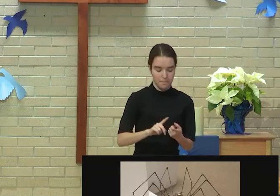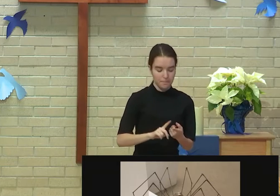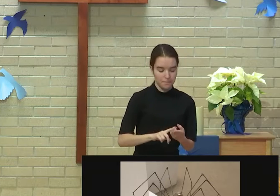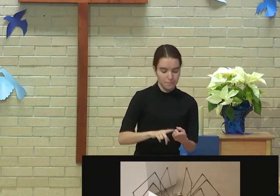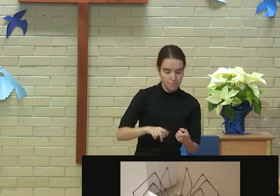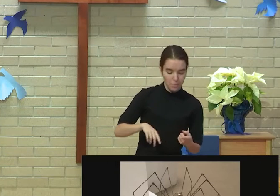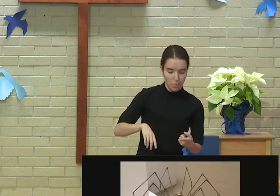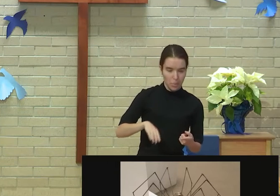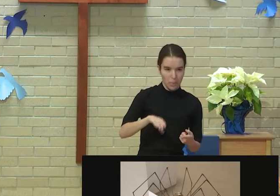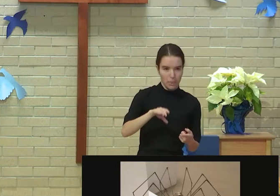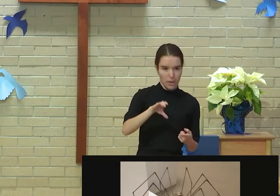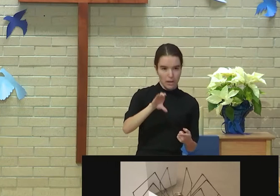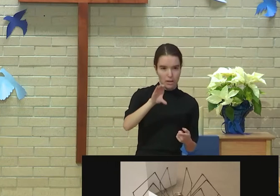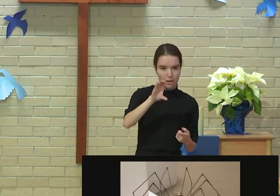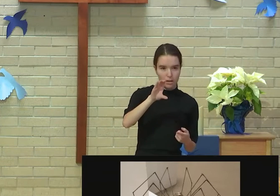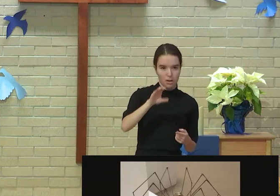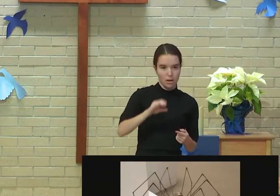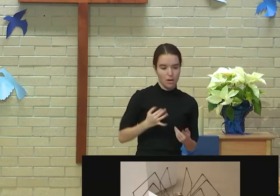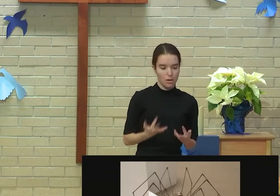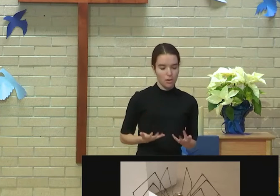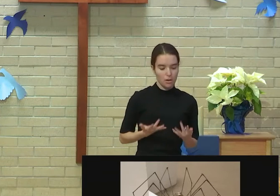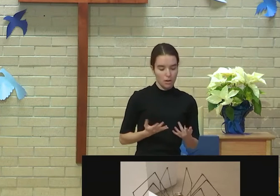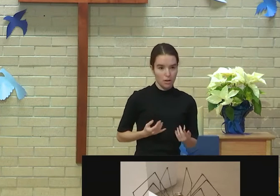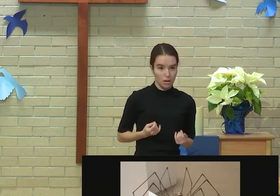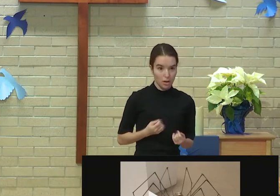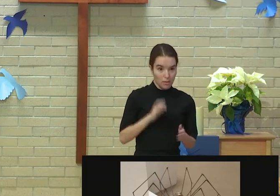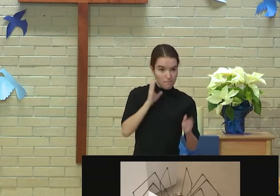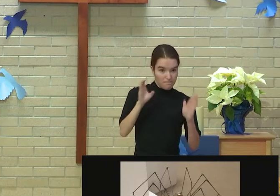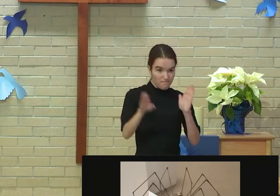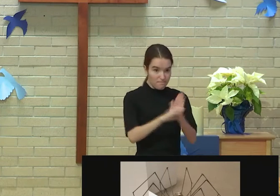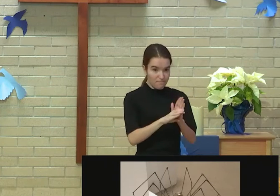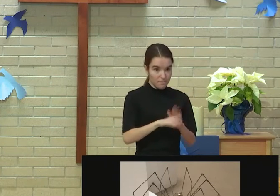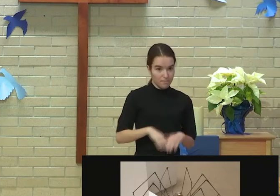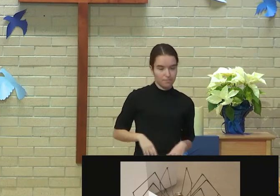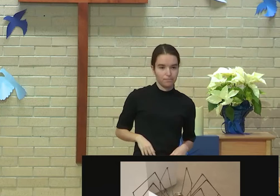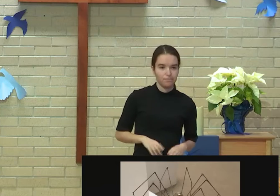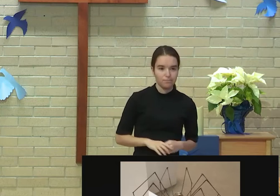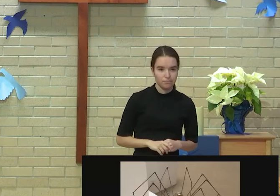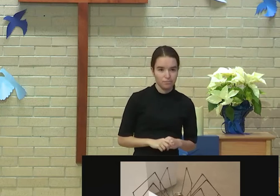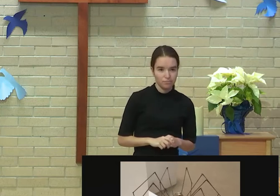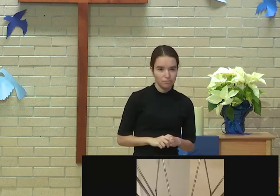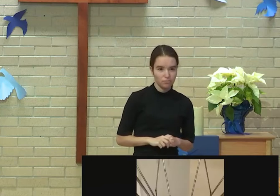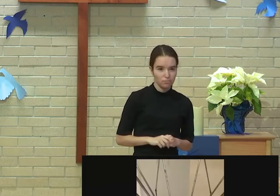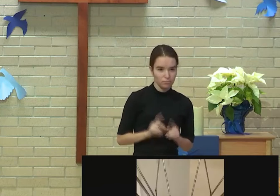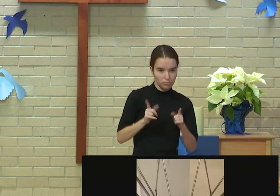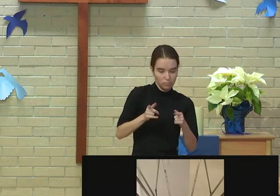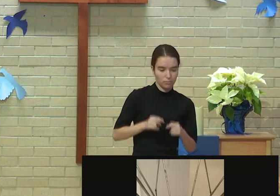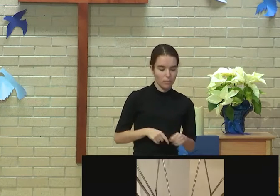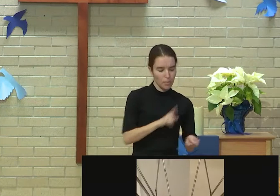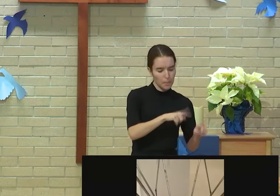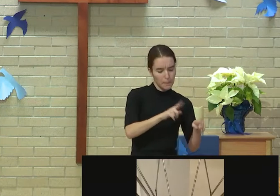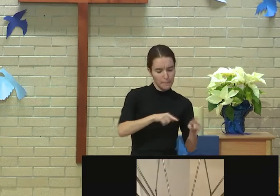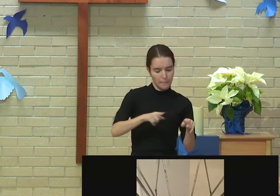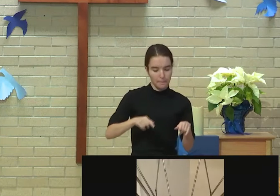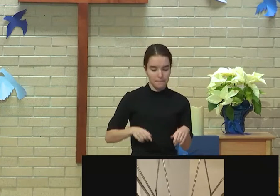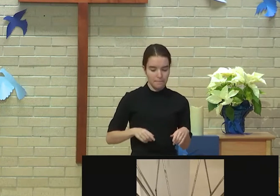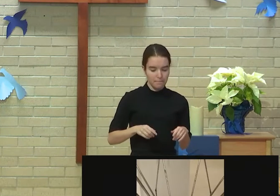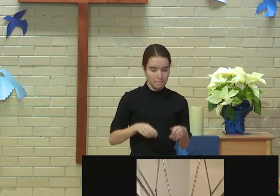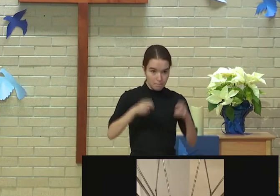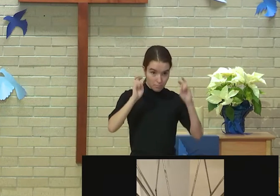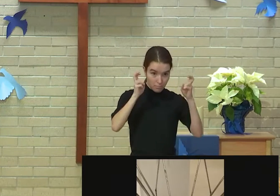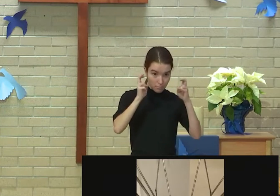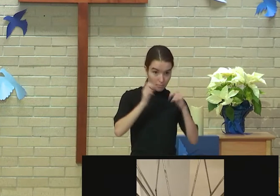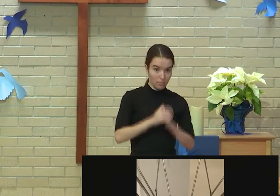Now, when we asked our students to think about recycled, we also gave them a few additional prompts, some ways of thinking about what recycled might be related to,